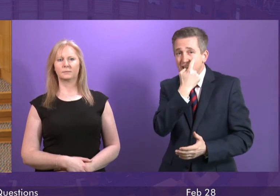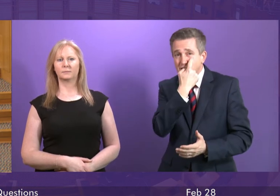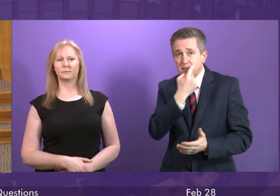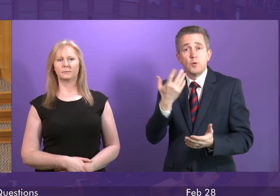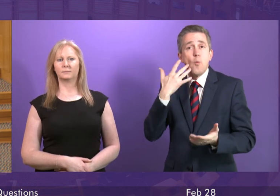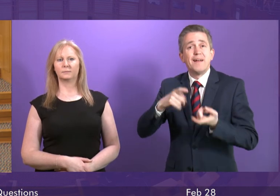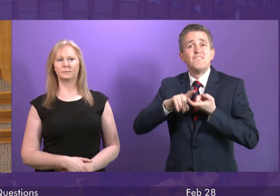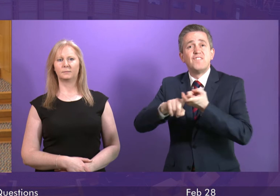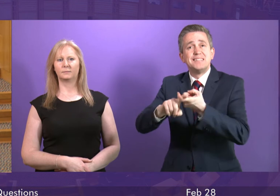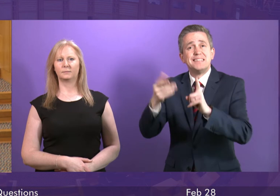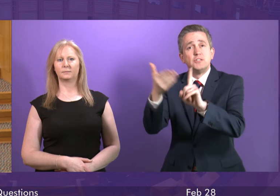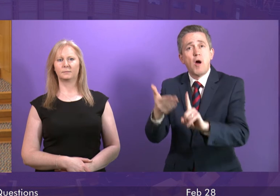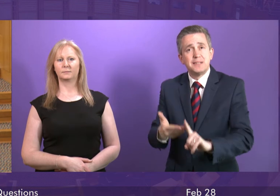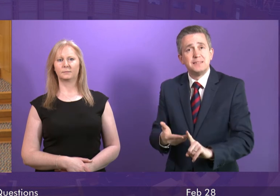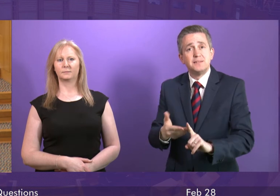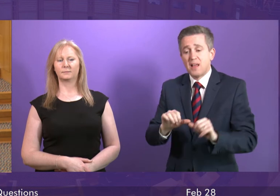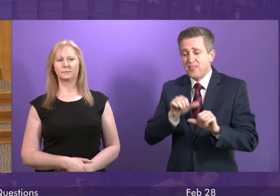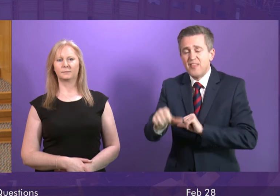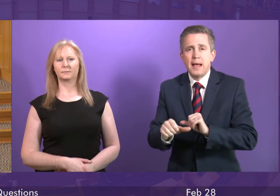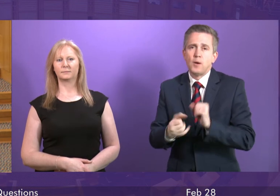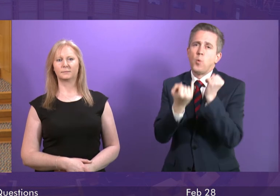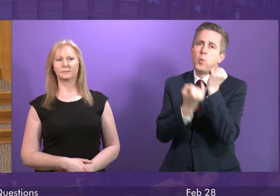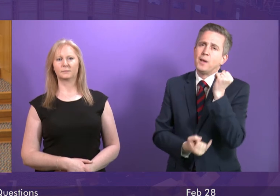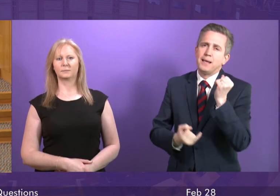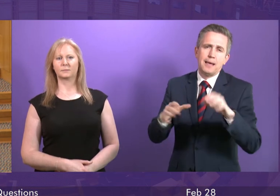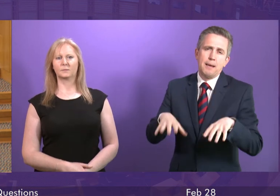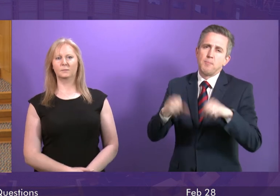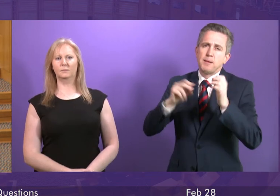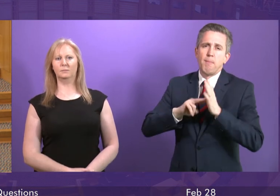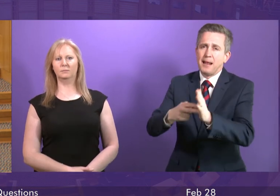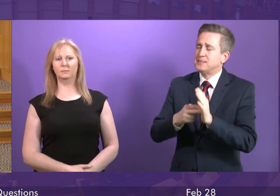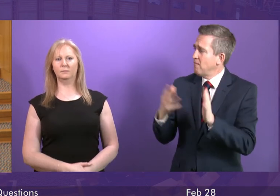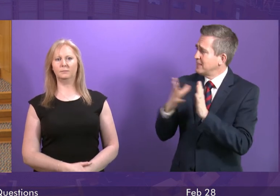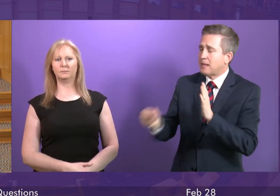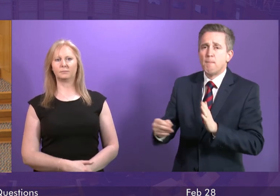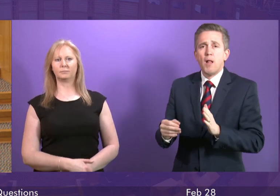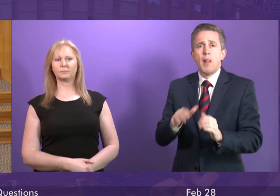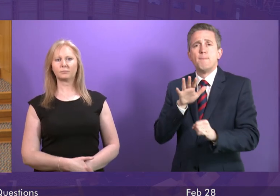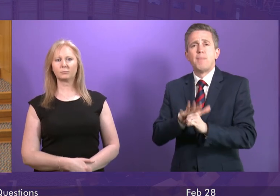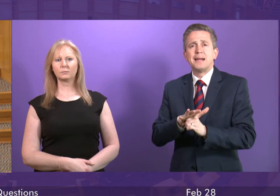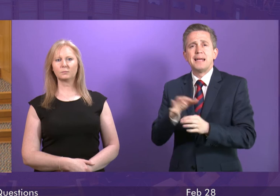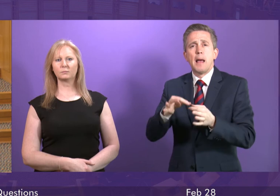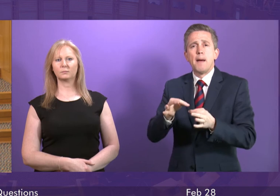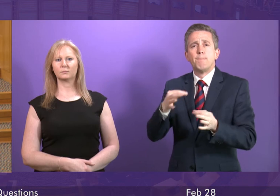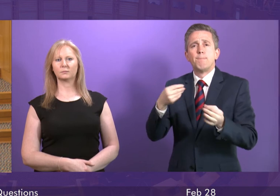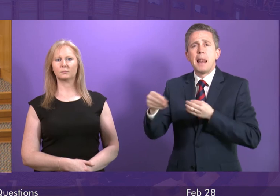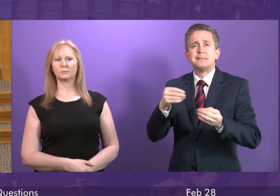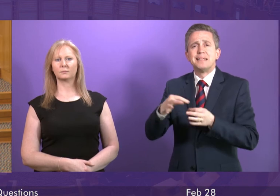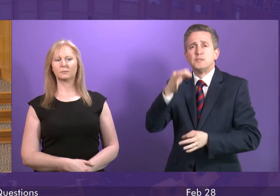subsequent weak implementation plans, For example, banning plastic straws without knowing their weight and volume, cutting food